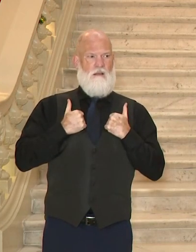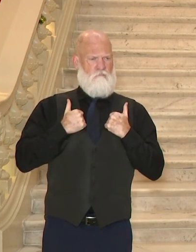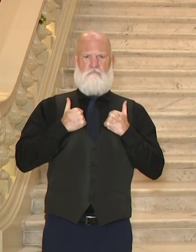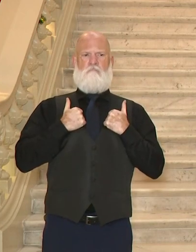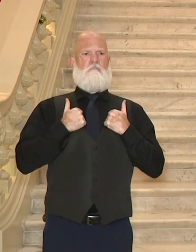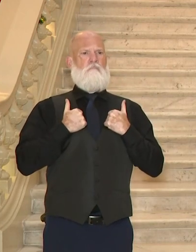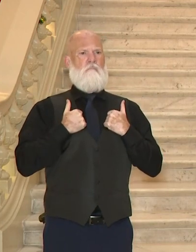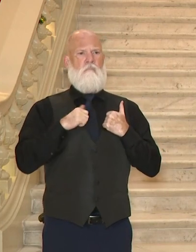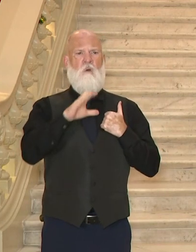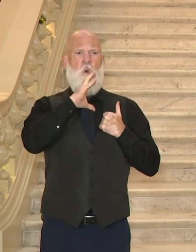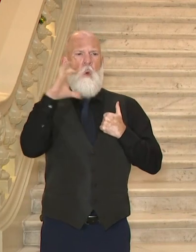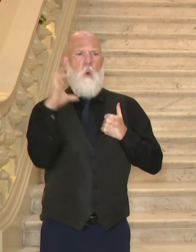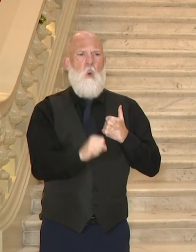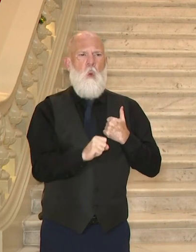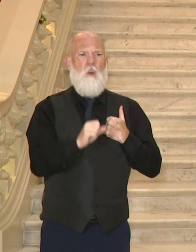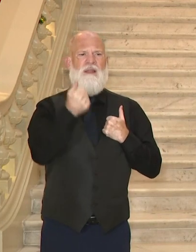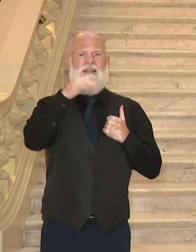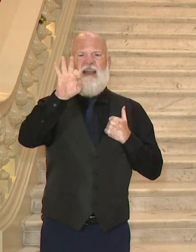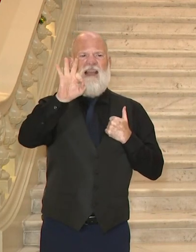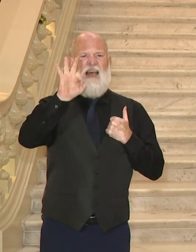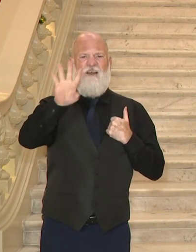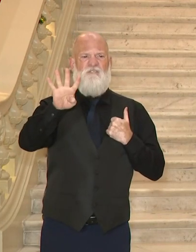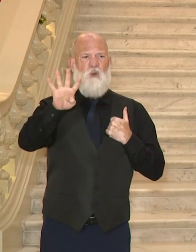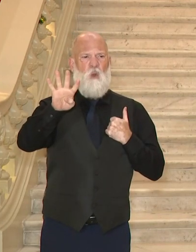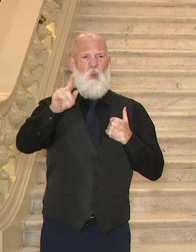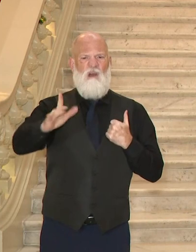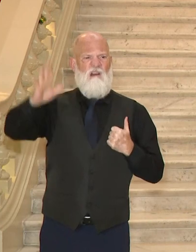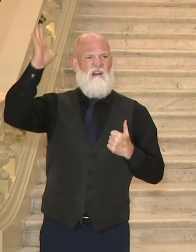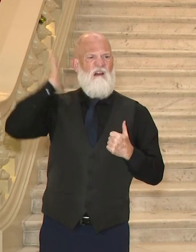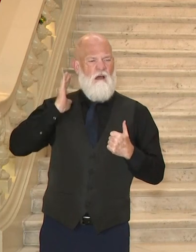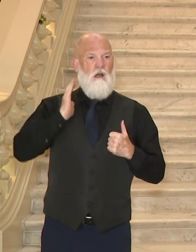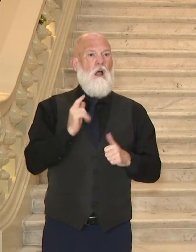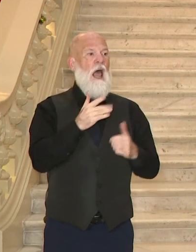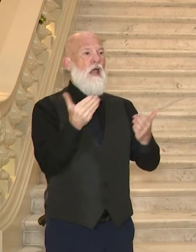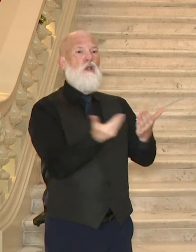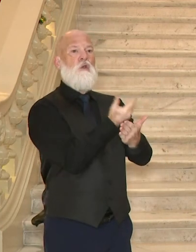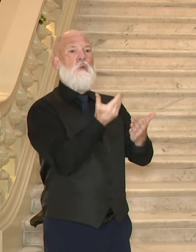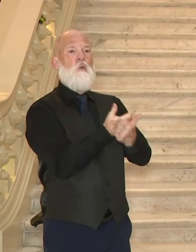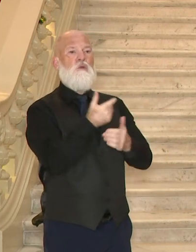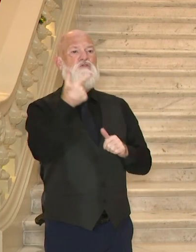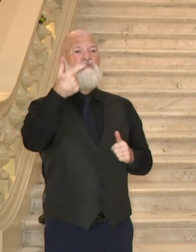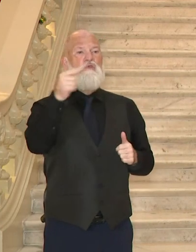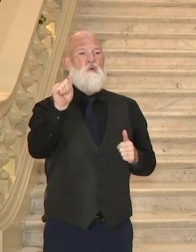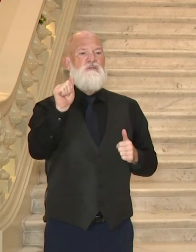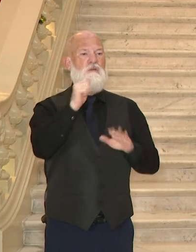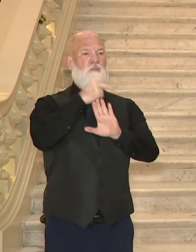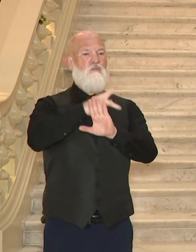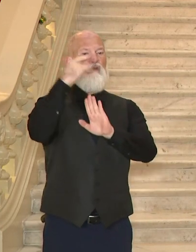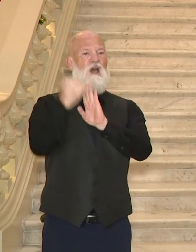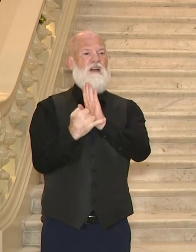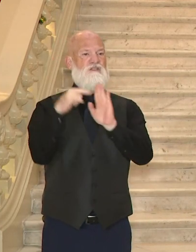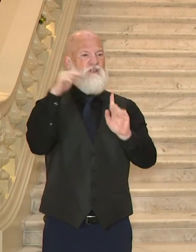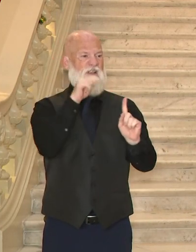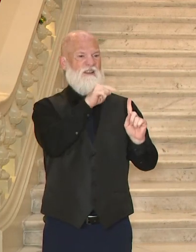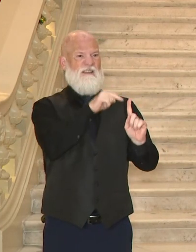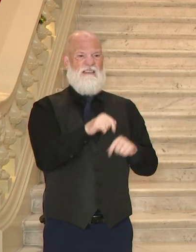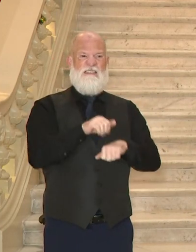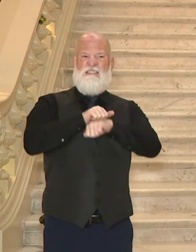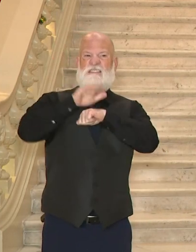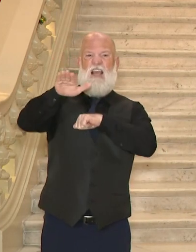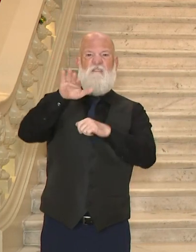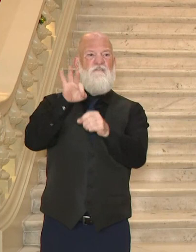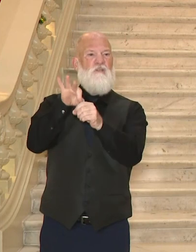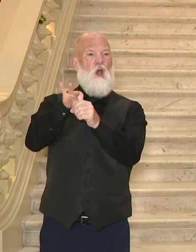a woman, to vote here in Georgia. The New Georgia Project, who sent voter registration applications to New York City.